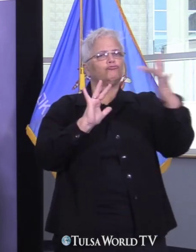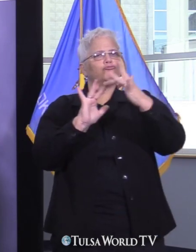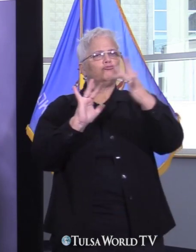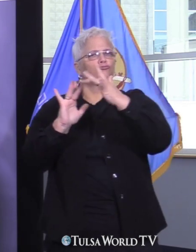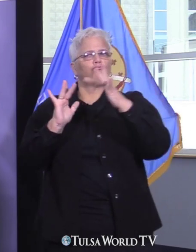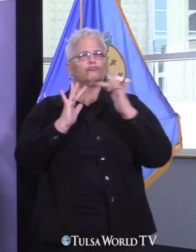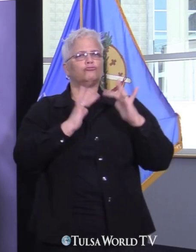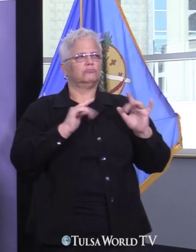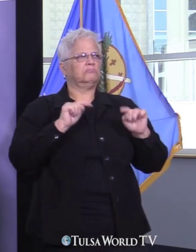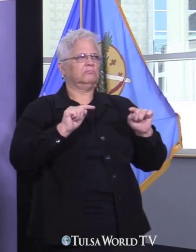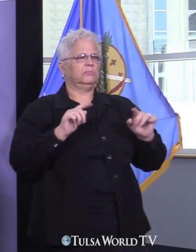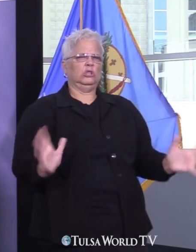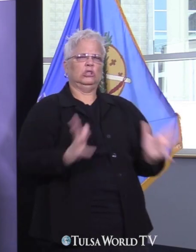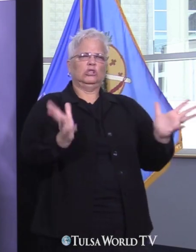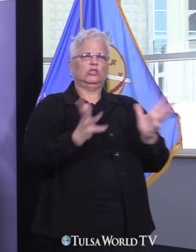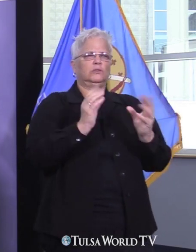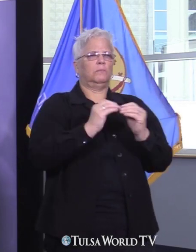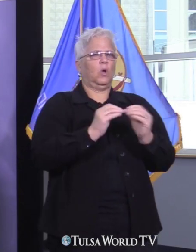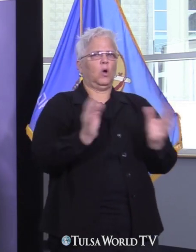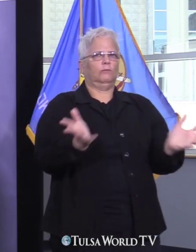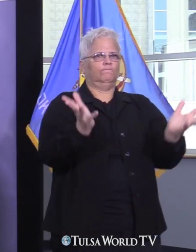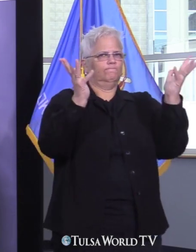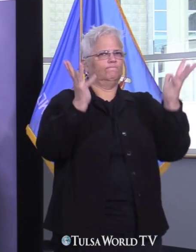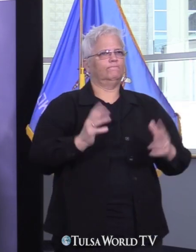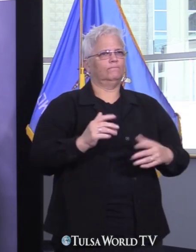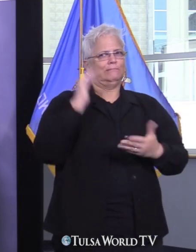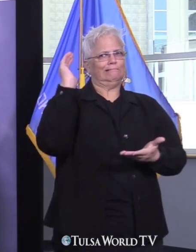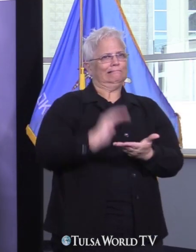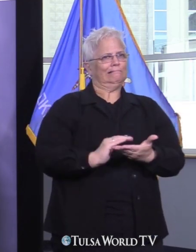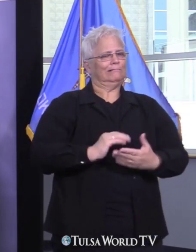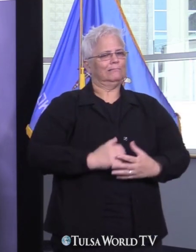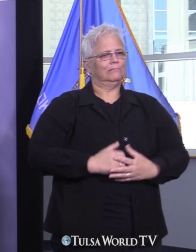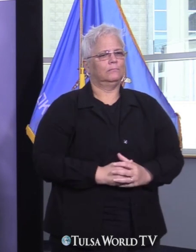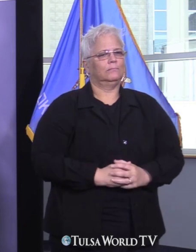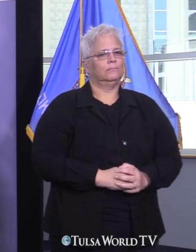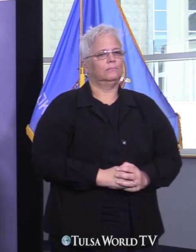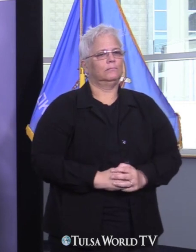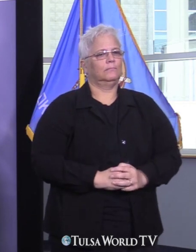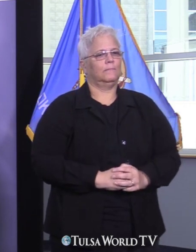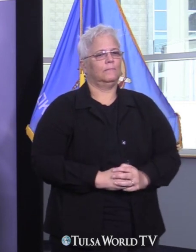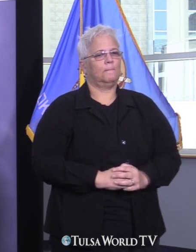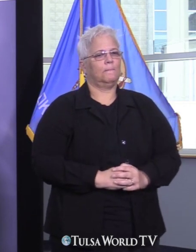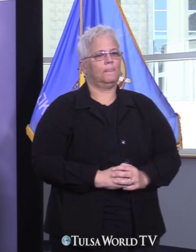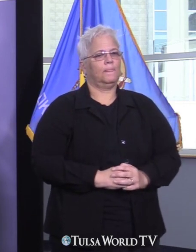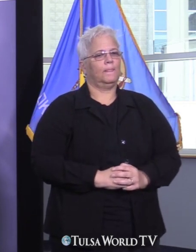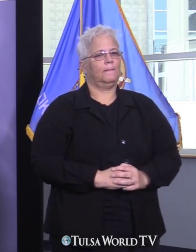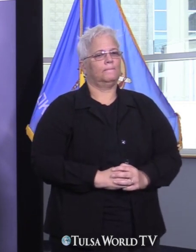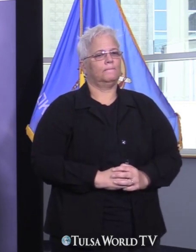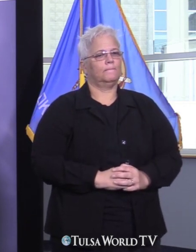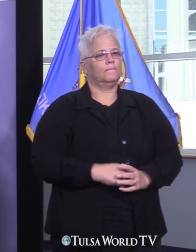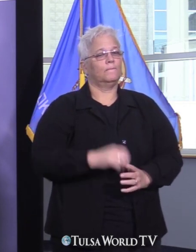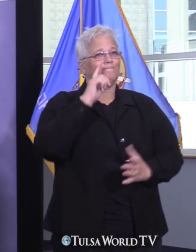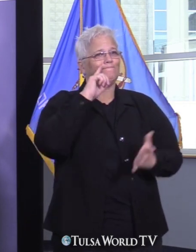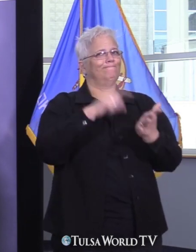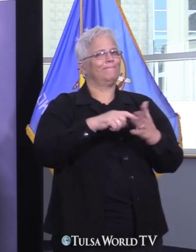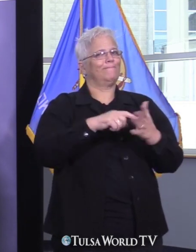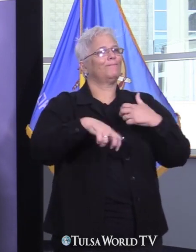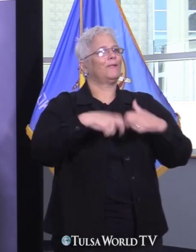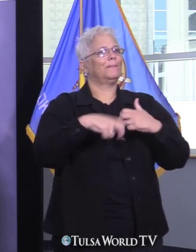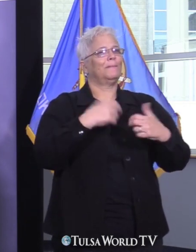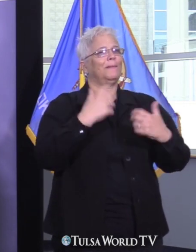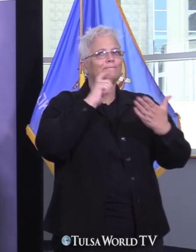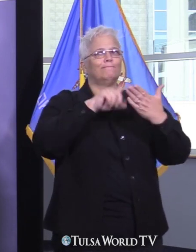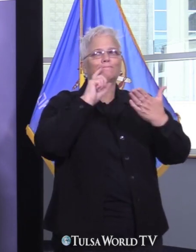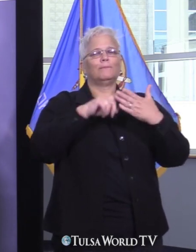parks. As I mentioned the day before yesterday, we think it's really important that people get out and